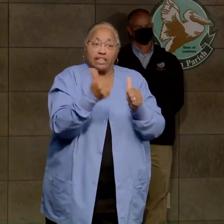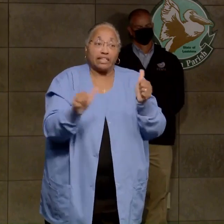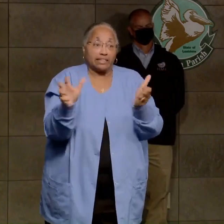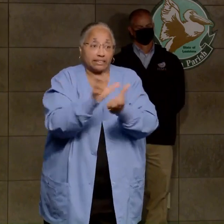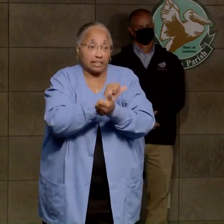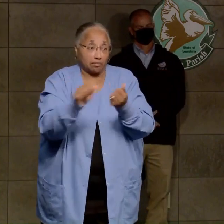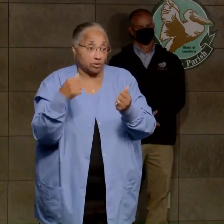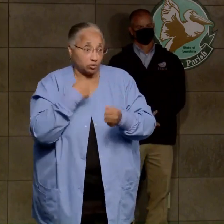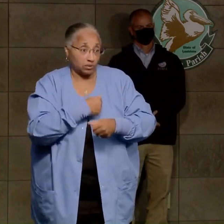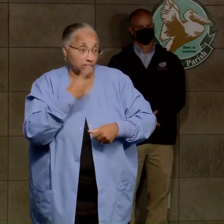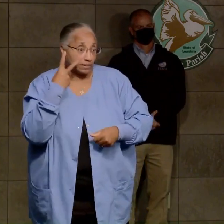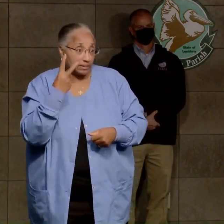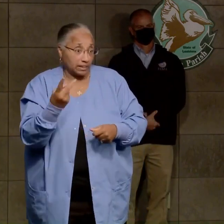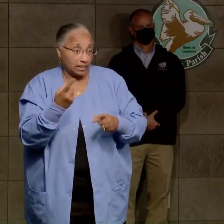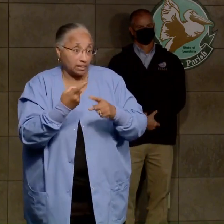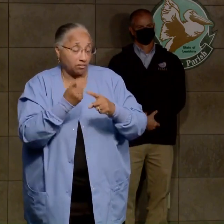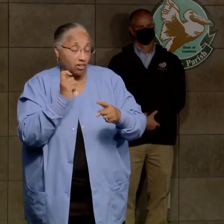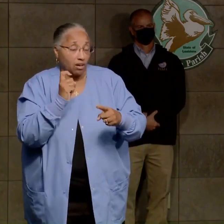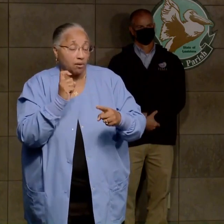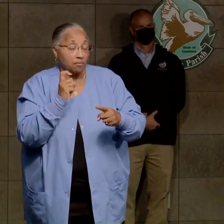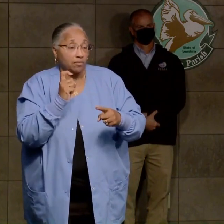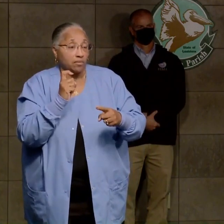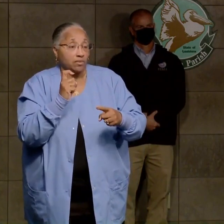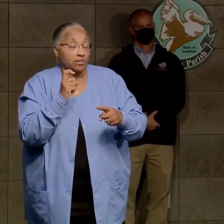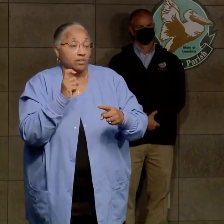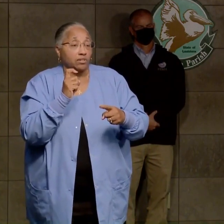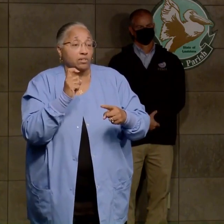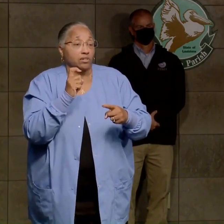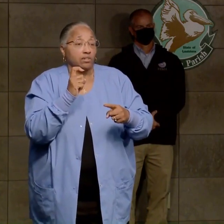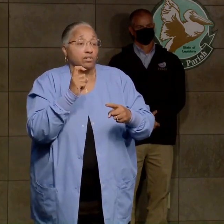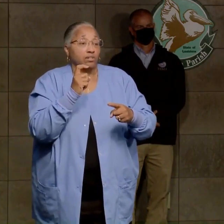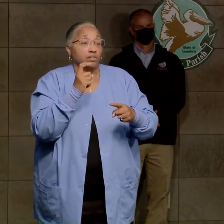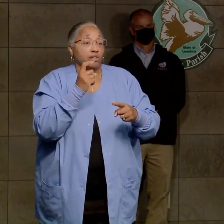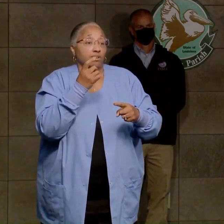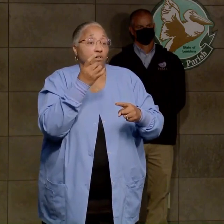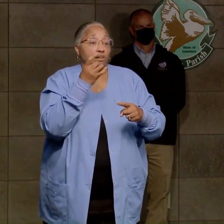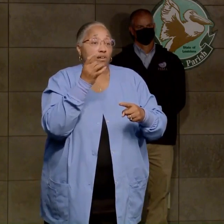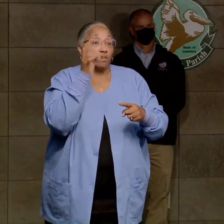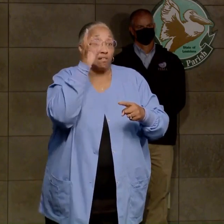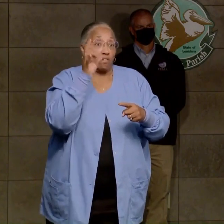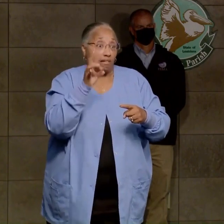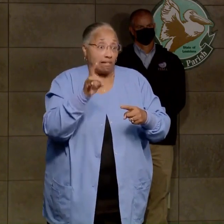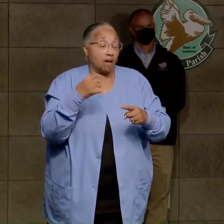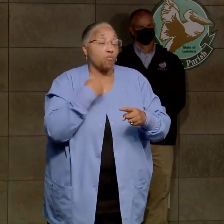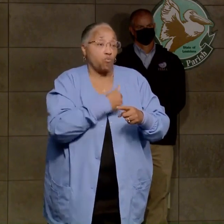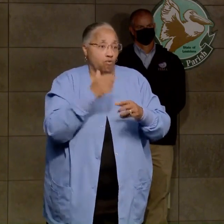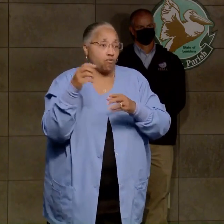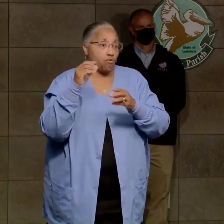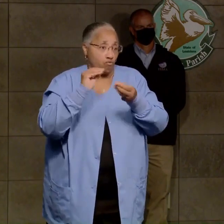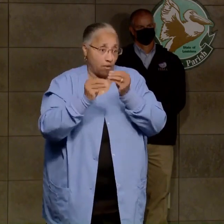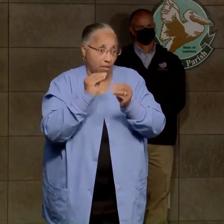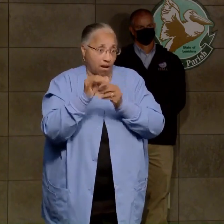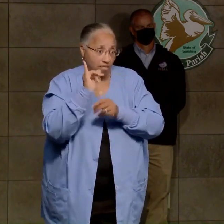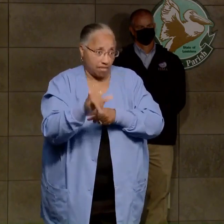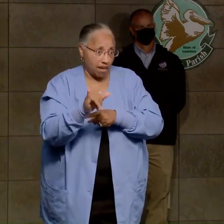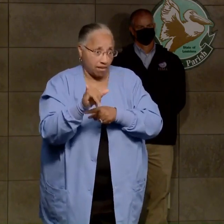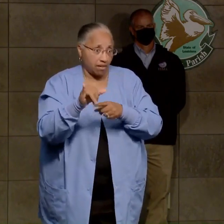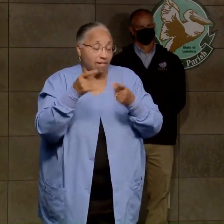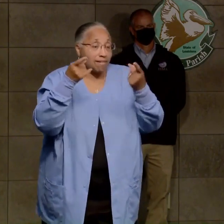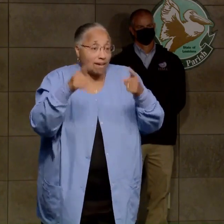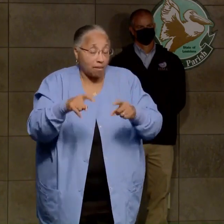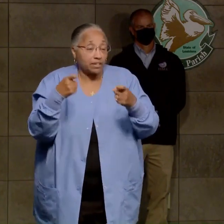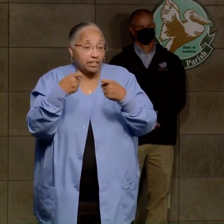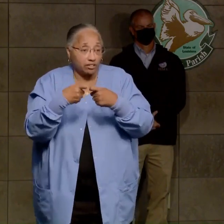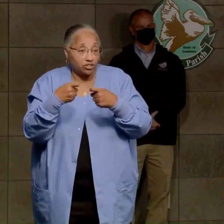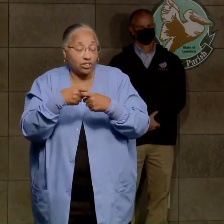we've seen from the arms from the traffic control signals, we're repairing that so when the energy gets back, that